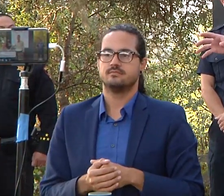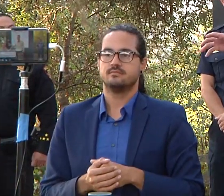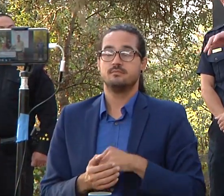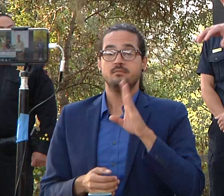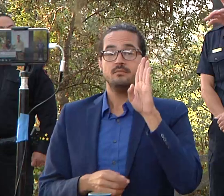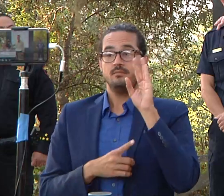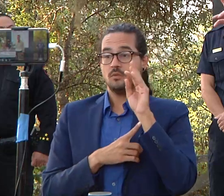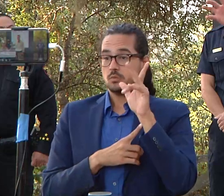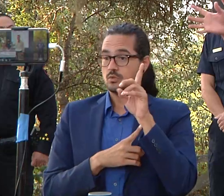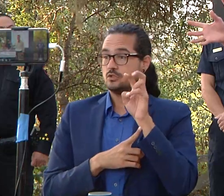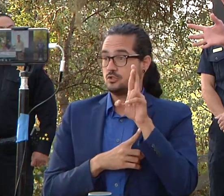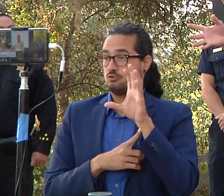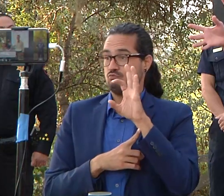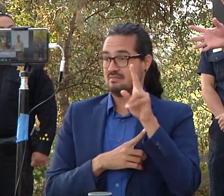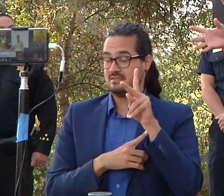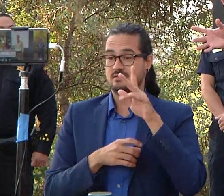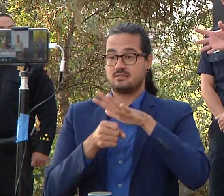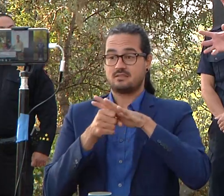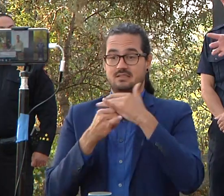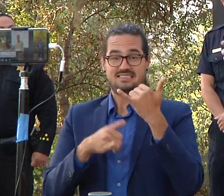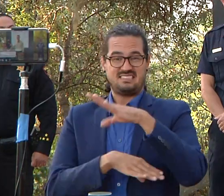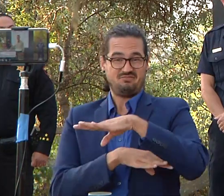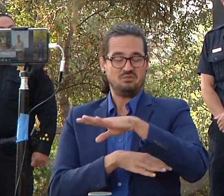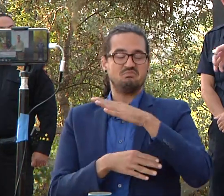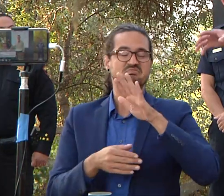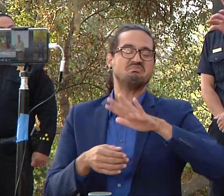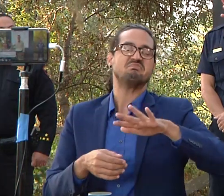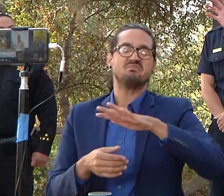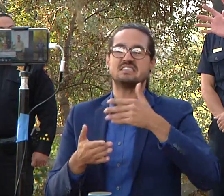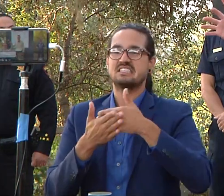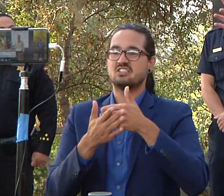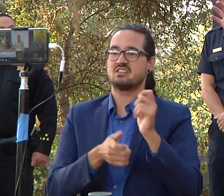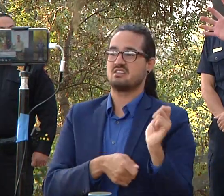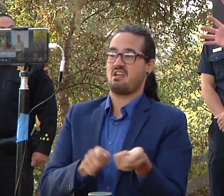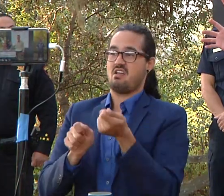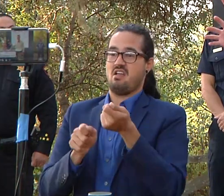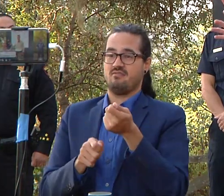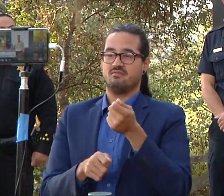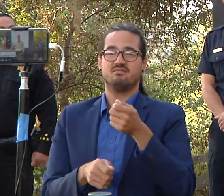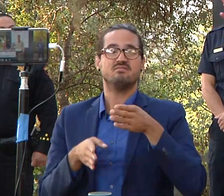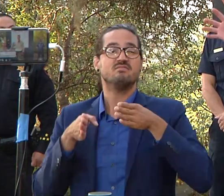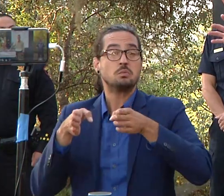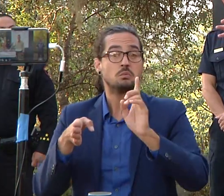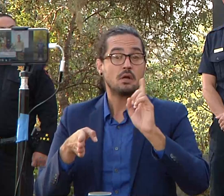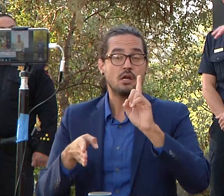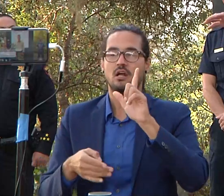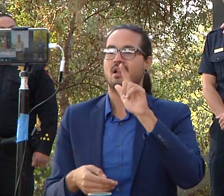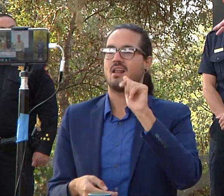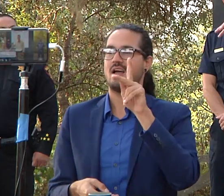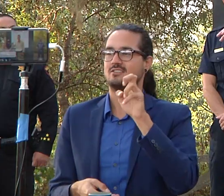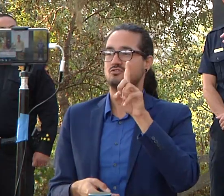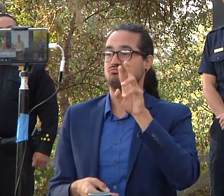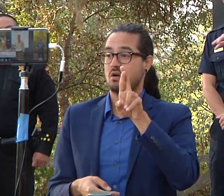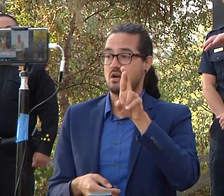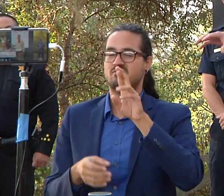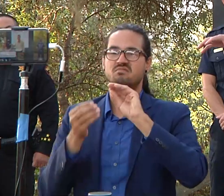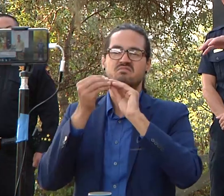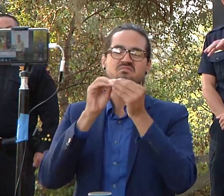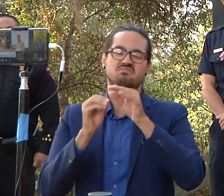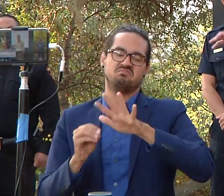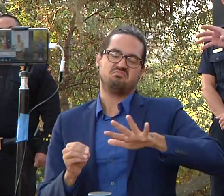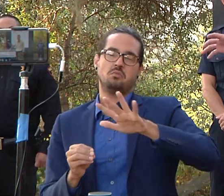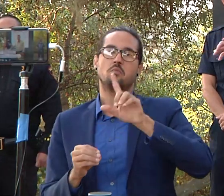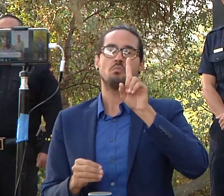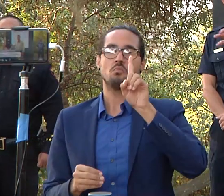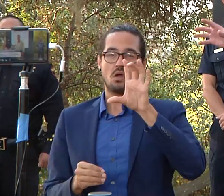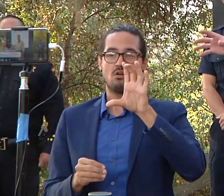afternoon uh near the golf course 100 block of lake drive you had cal fire and other firefighter firefighters working in that area mopping up